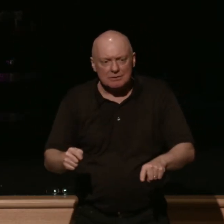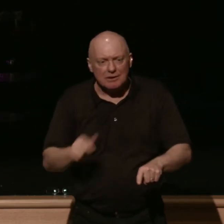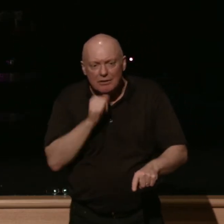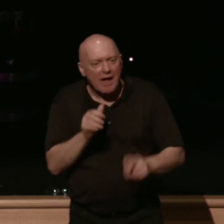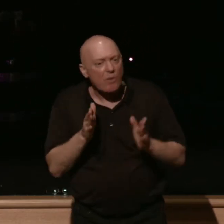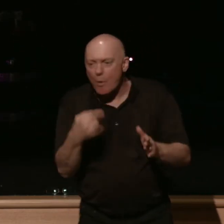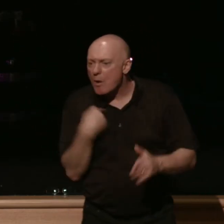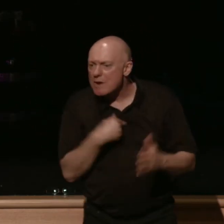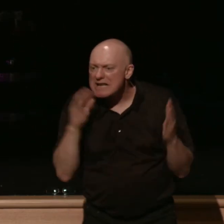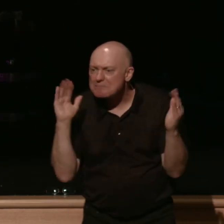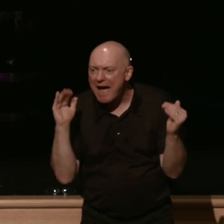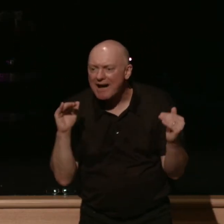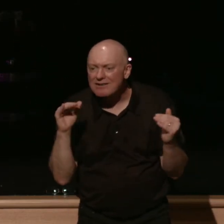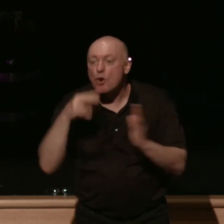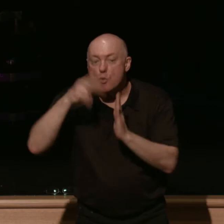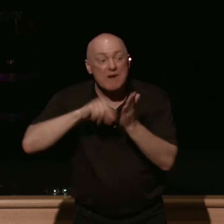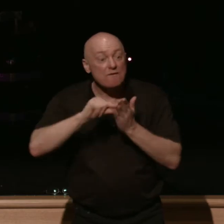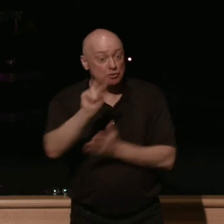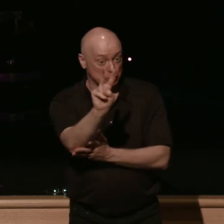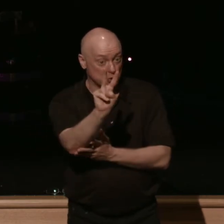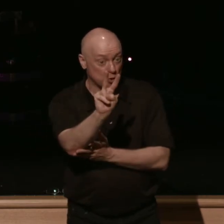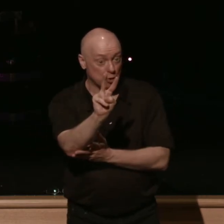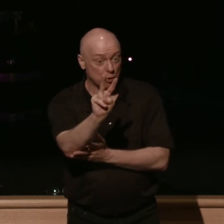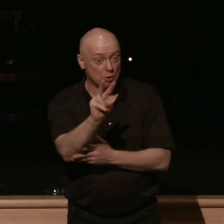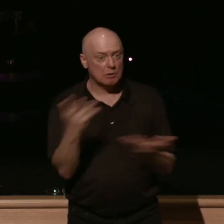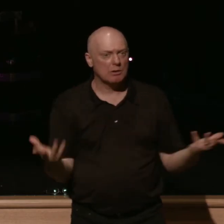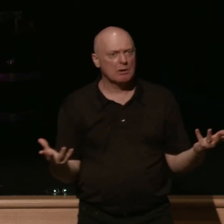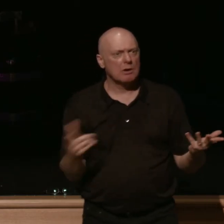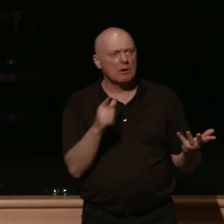expect look at verse 2 but who can endure the day of his coming